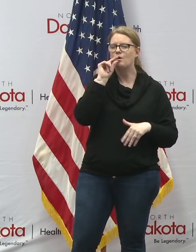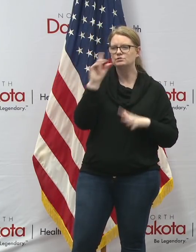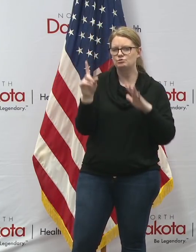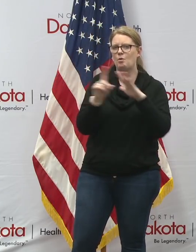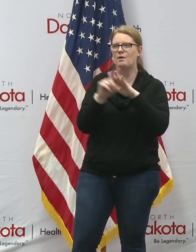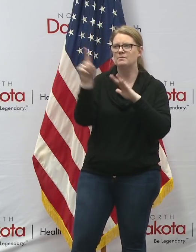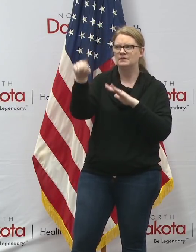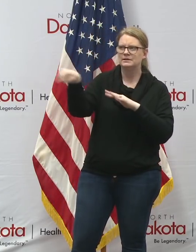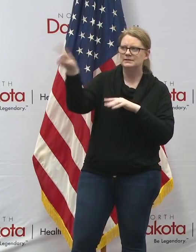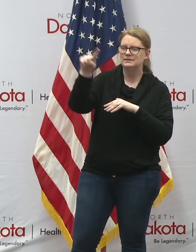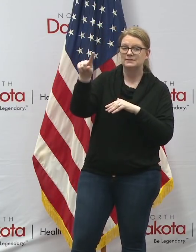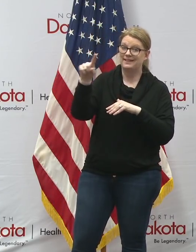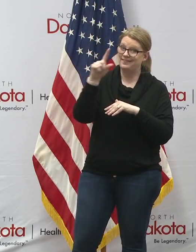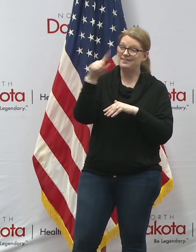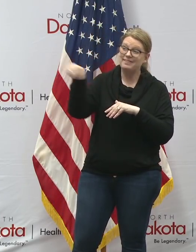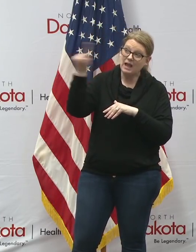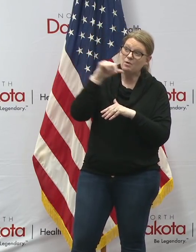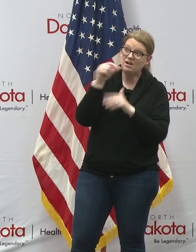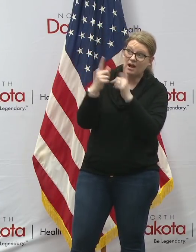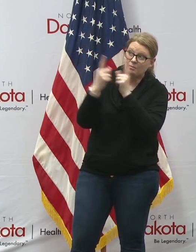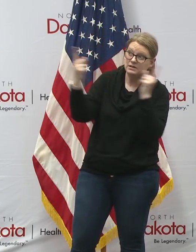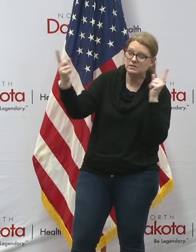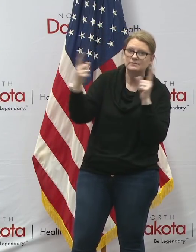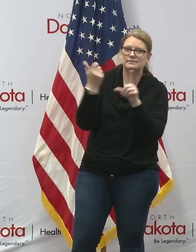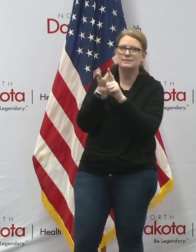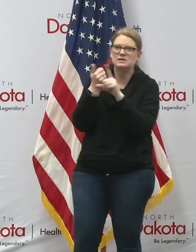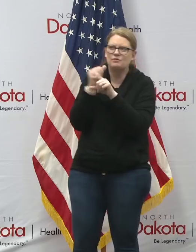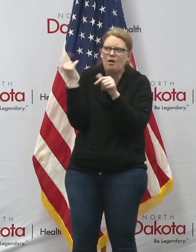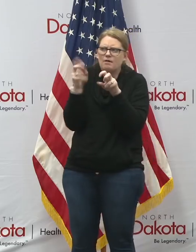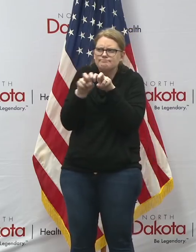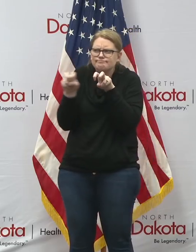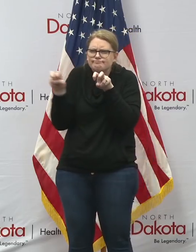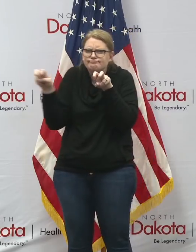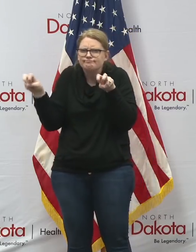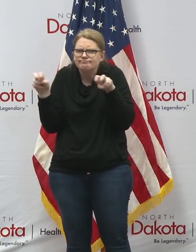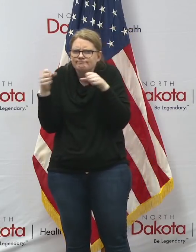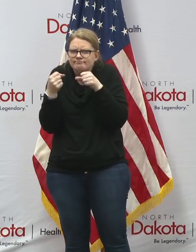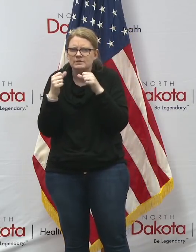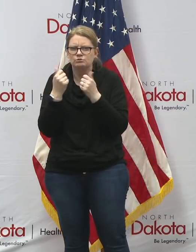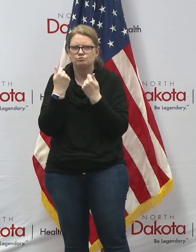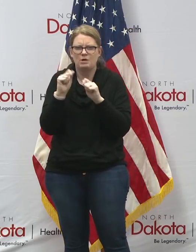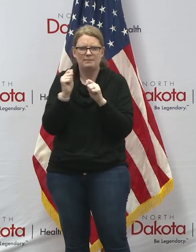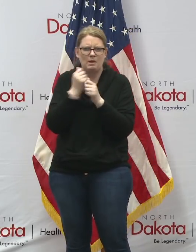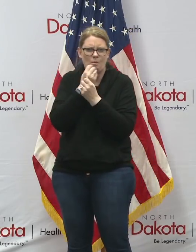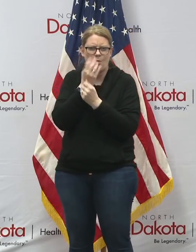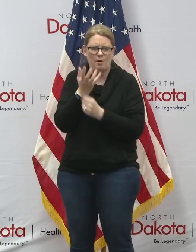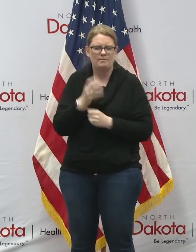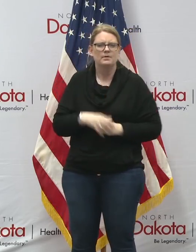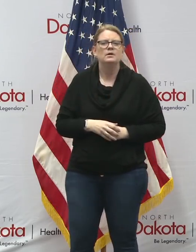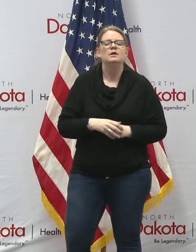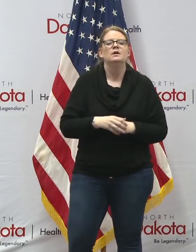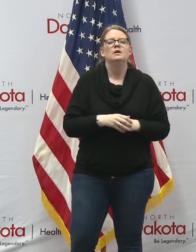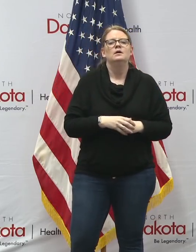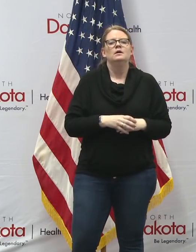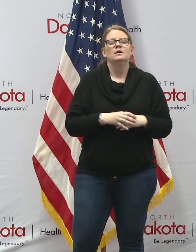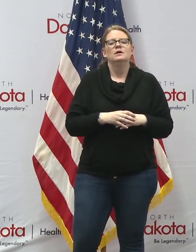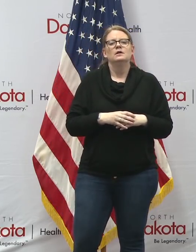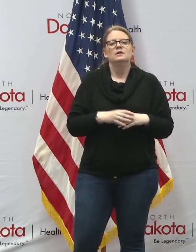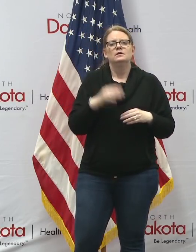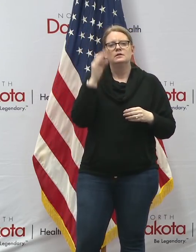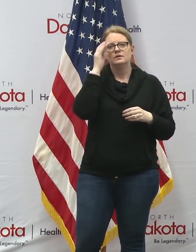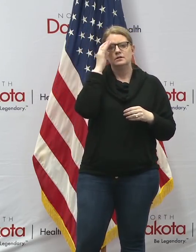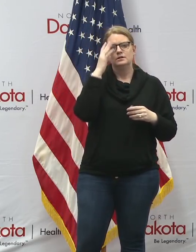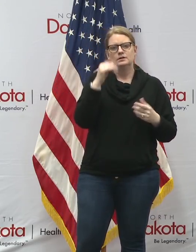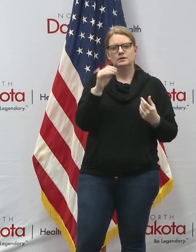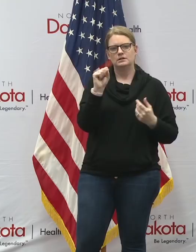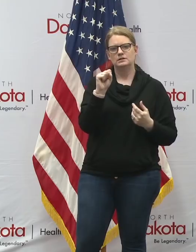they they were not practicing social distancing they were all huddled together in that same tree all those robins uh we want it we've heard there's a lot of stuff